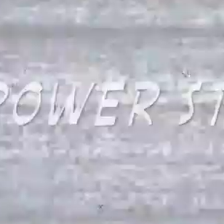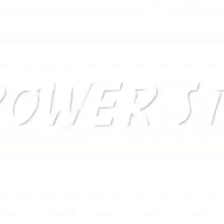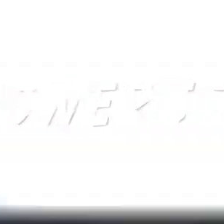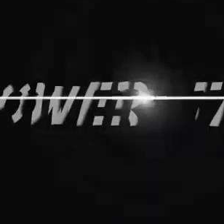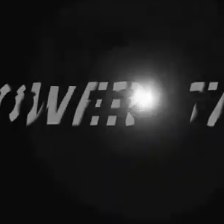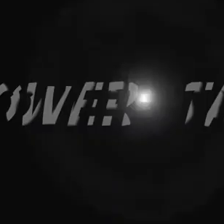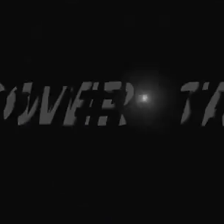We'll next time. Thank